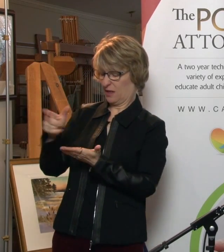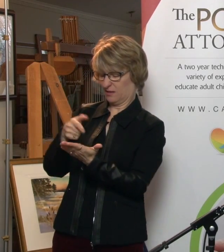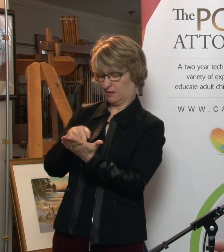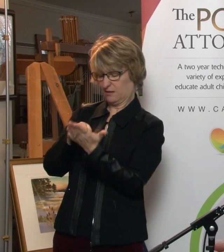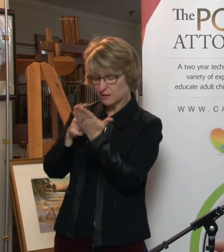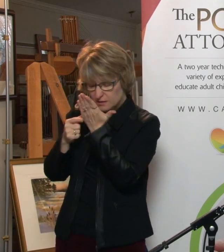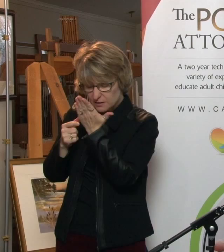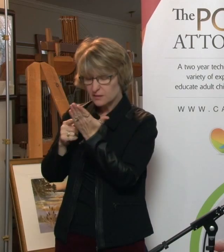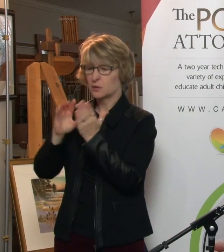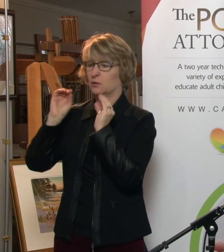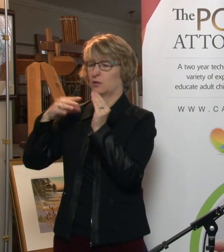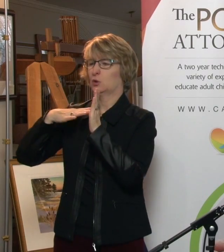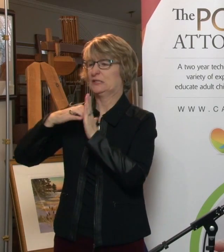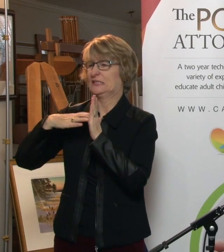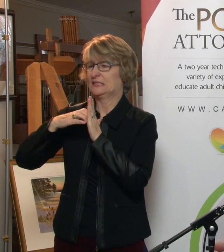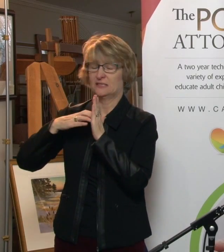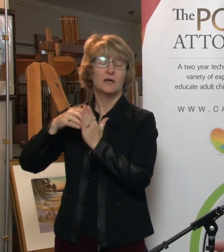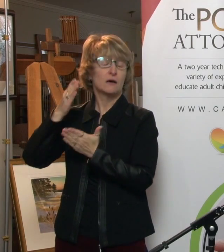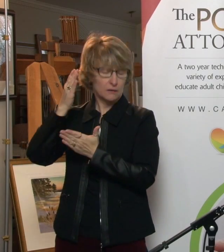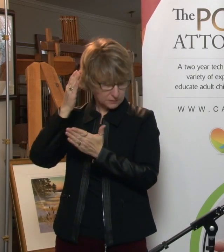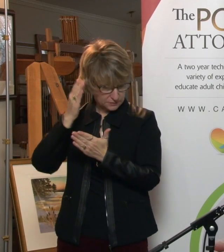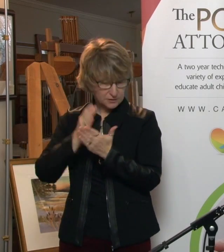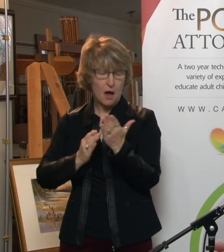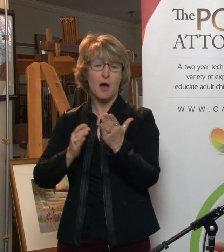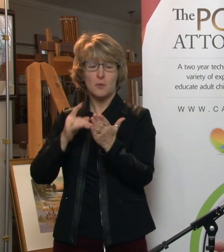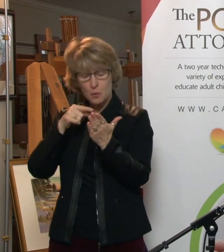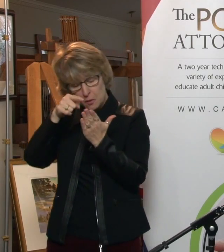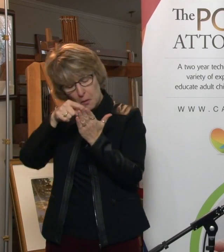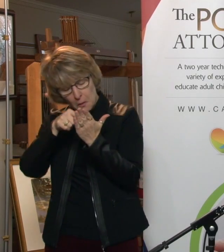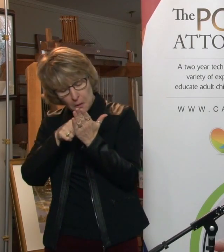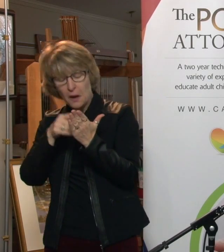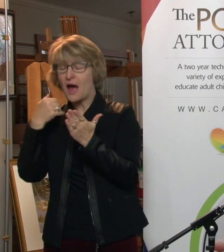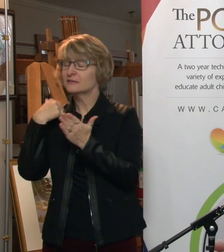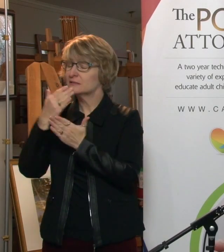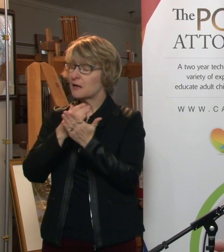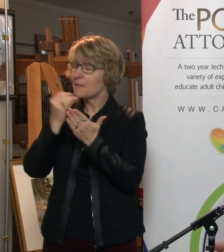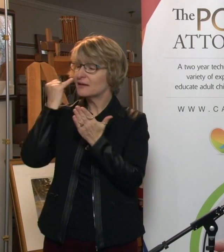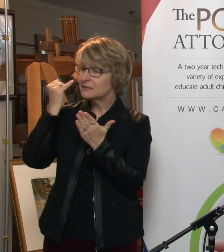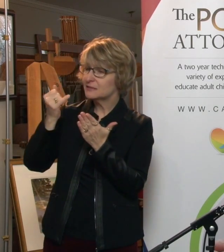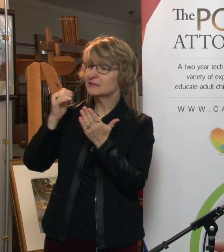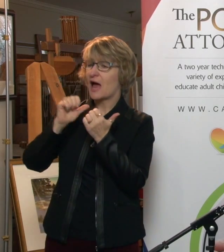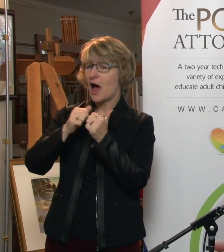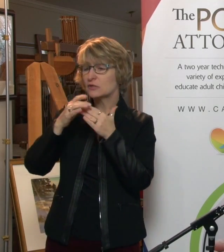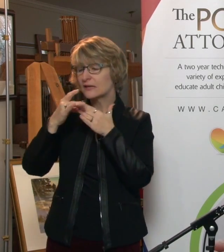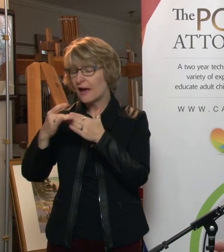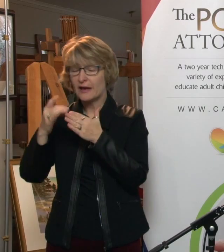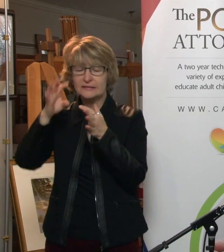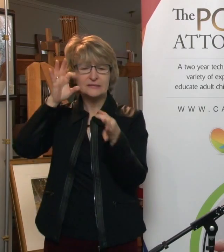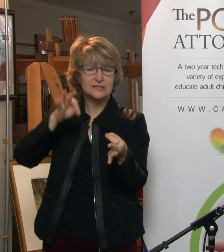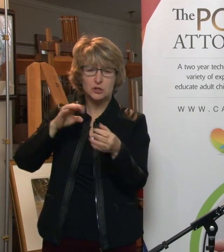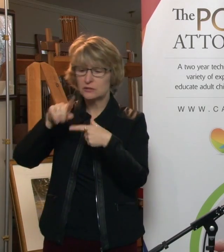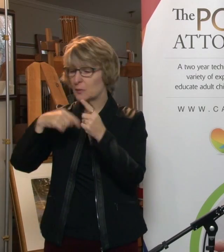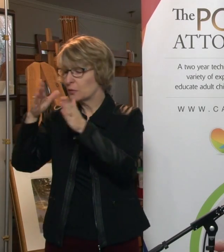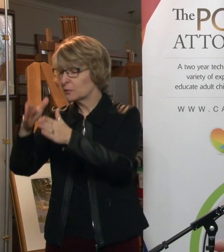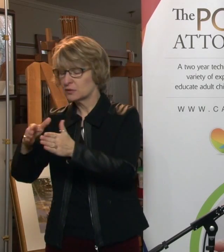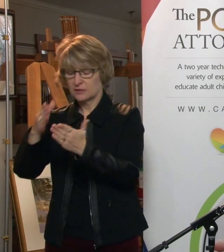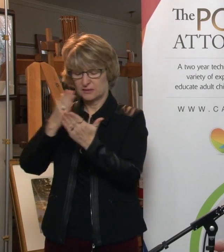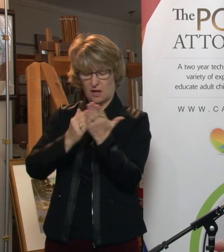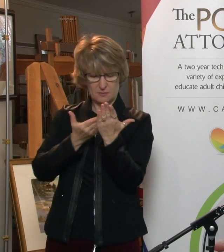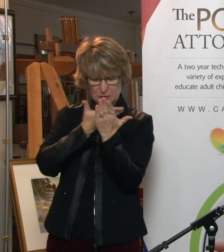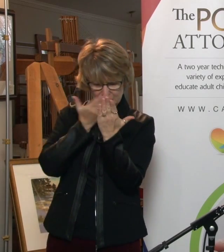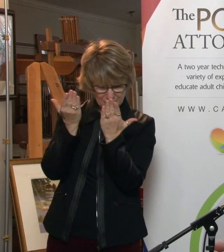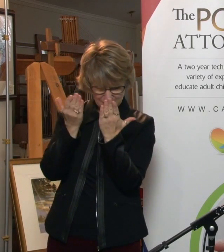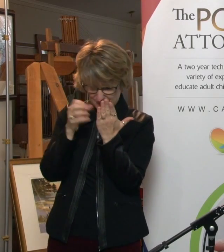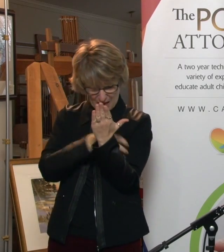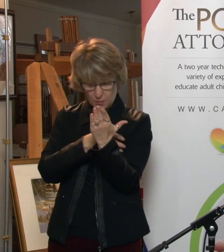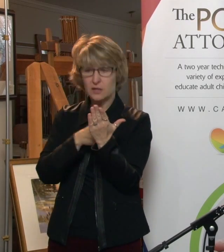this gives me some idea of what the person would want, and it will guide me. Others said, this really doesn't tell me anything. So, we now have the